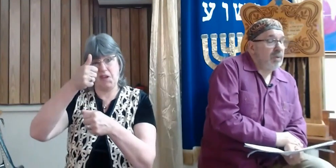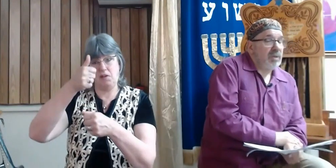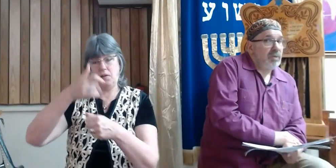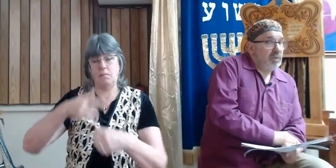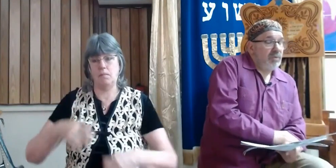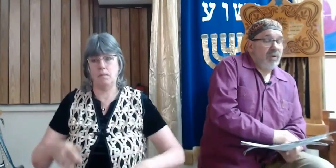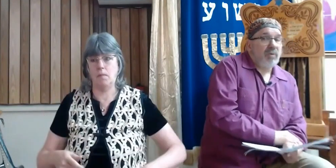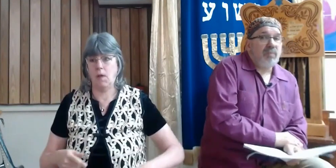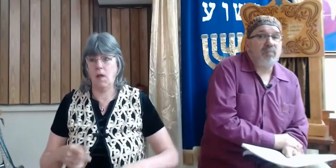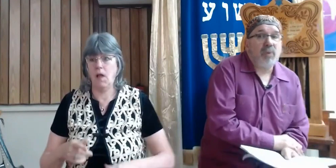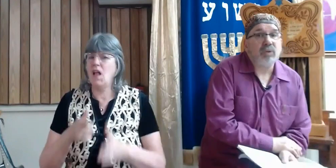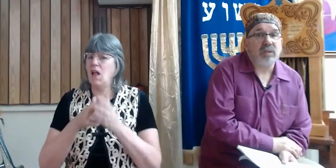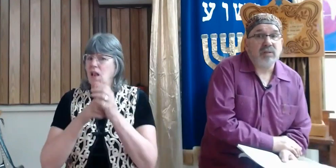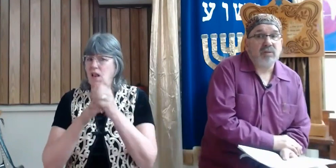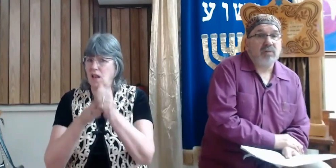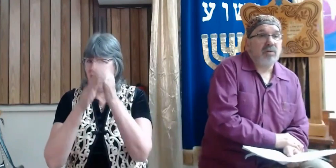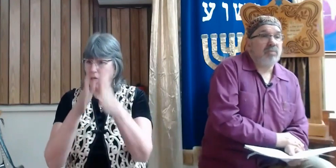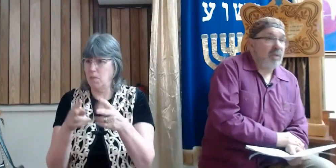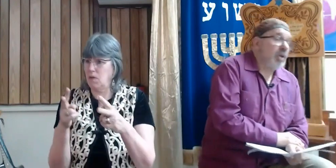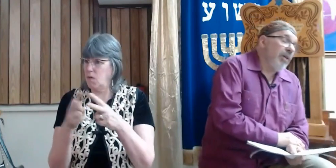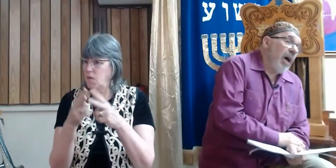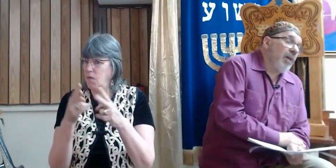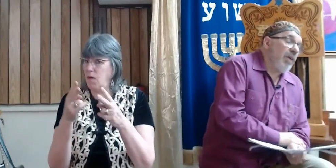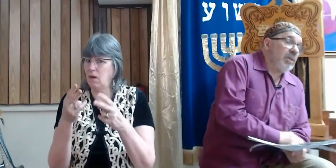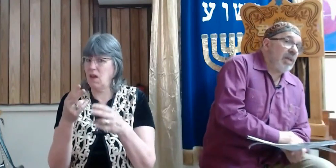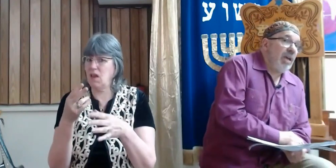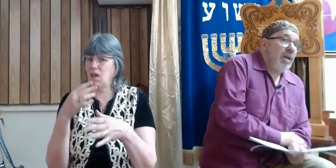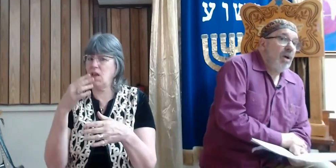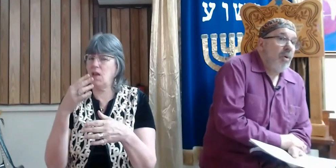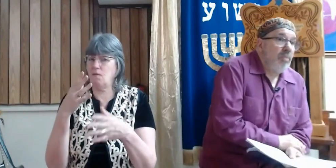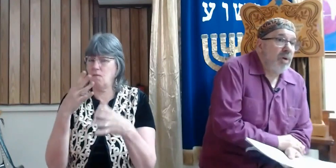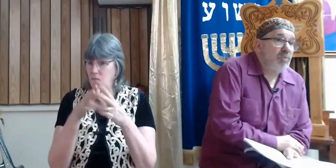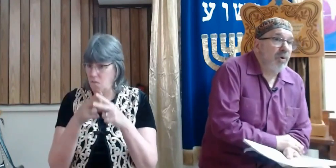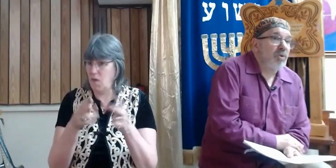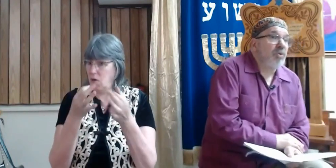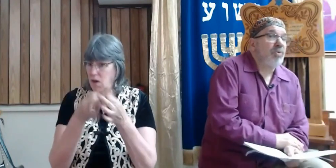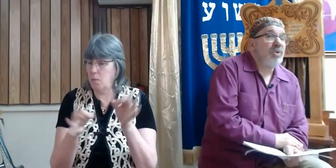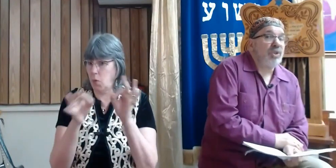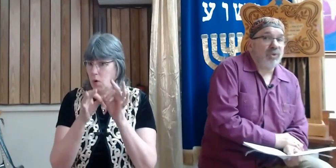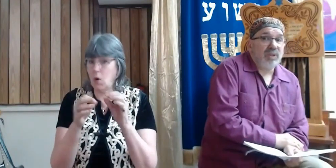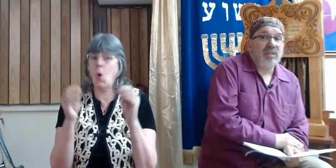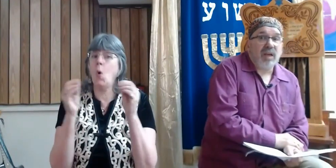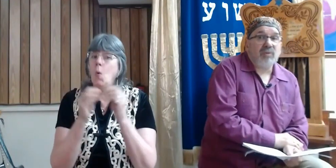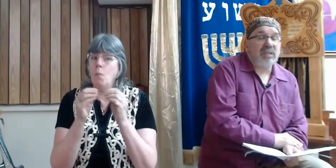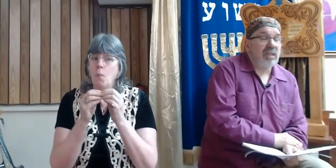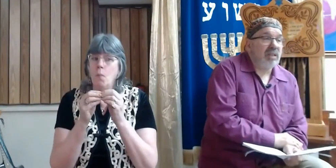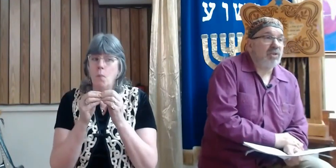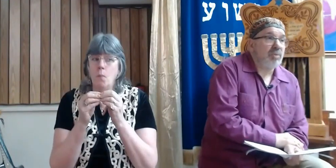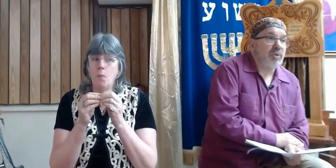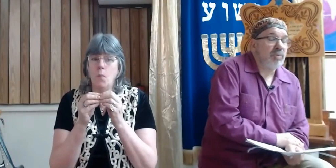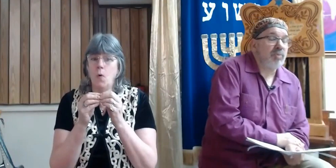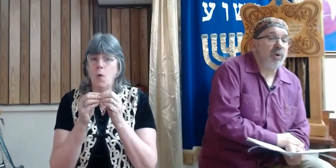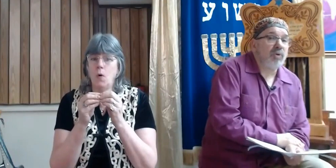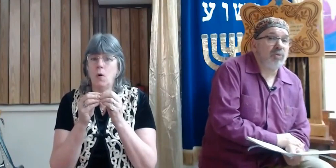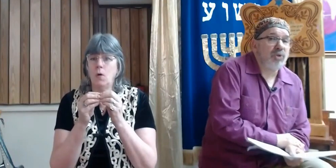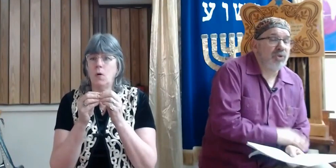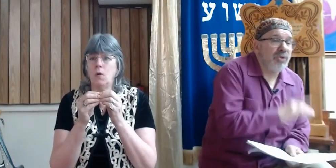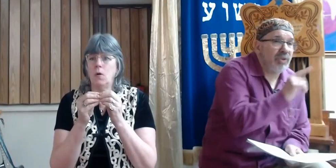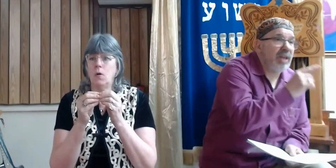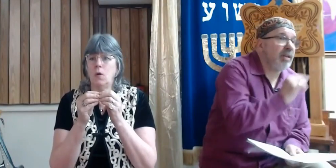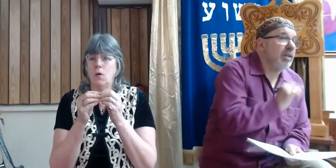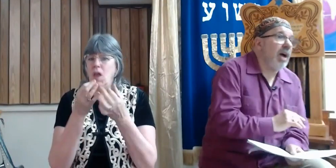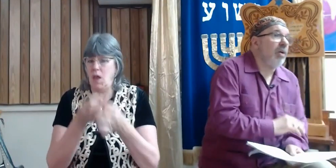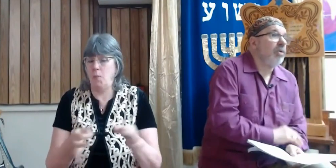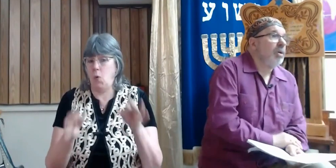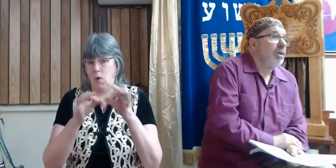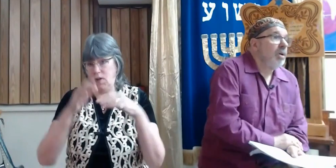Leadership was very important. I would say much more crucial. Integrity in leadership was much more crucial